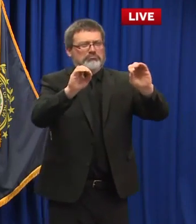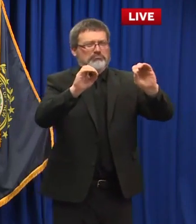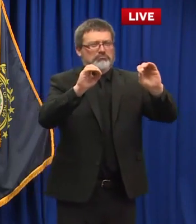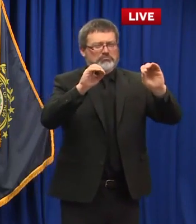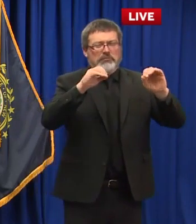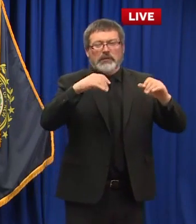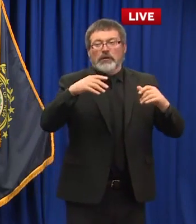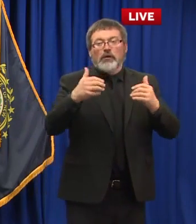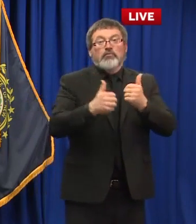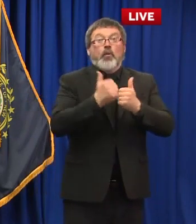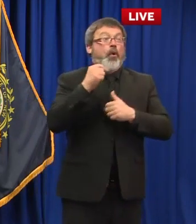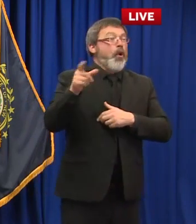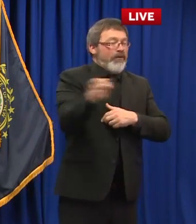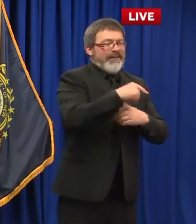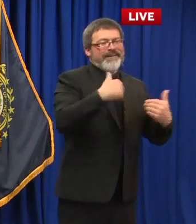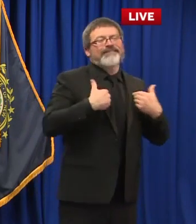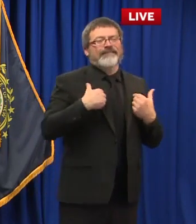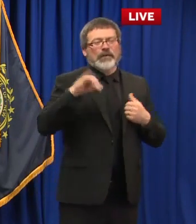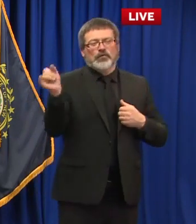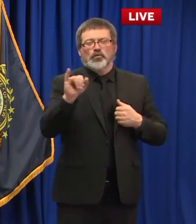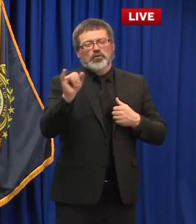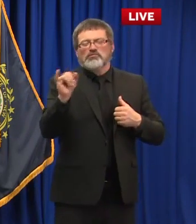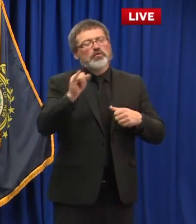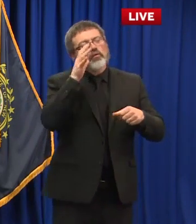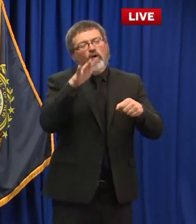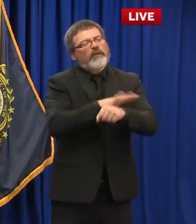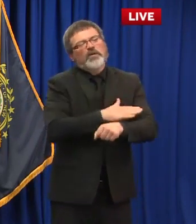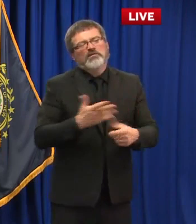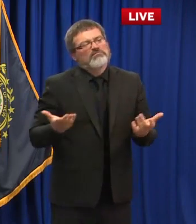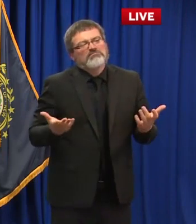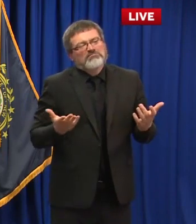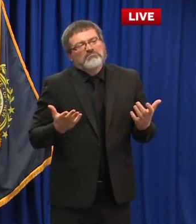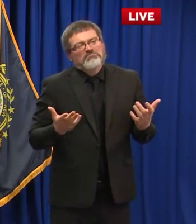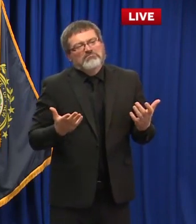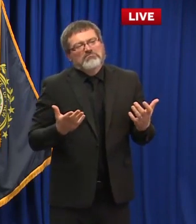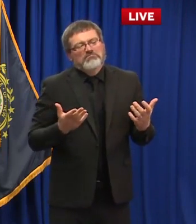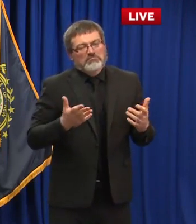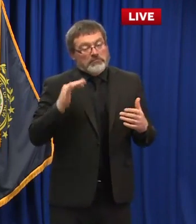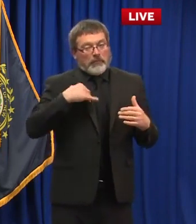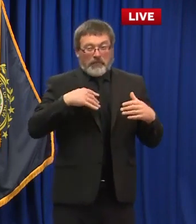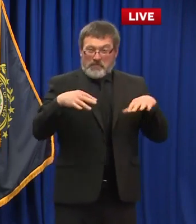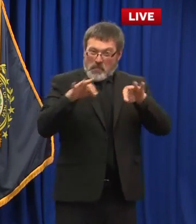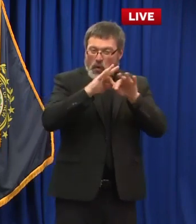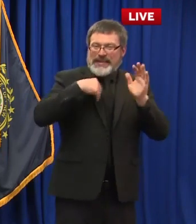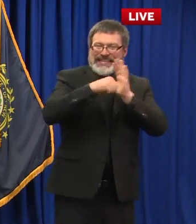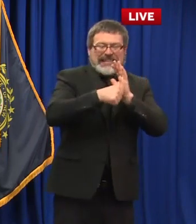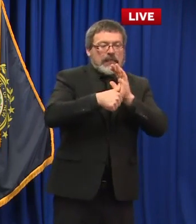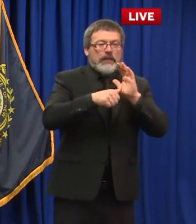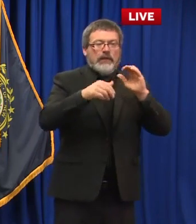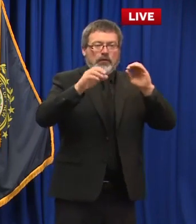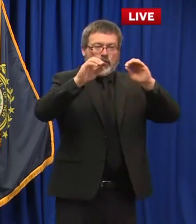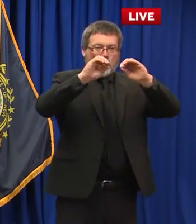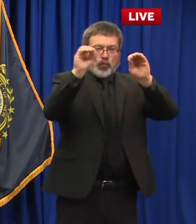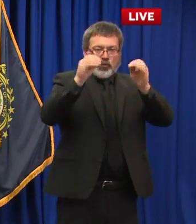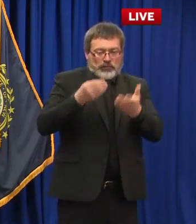but it's all it's the same as we've been doing so far there should not be any any financial reason why you shouldn't go get a test